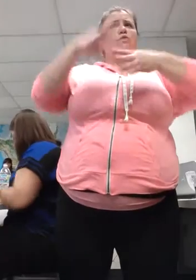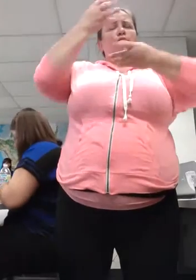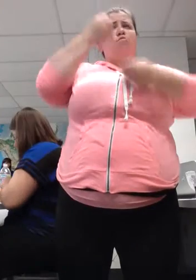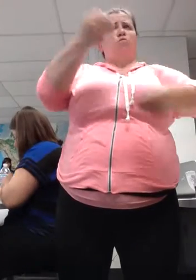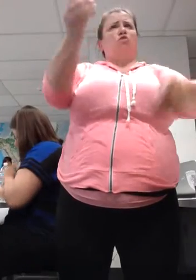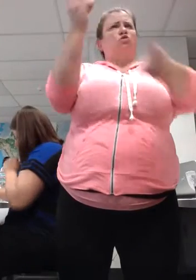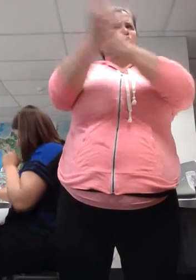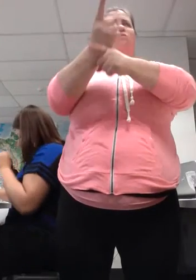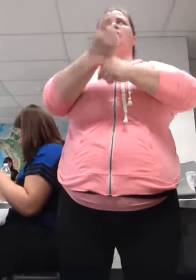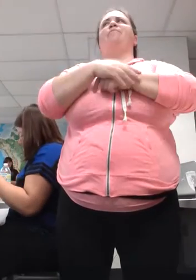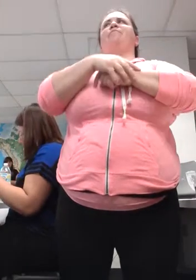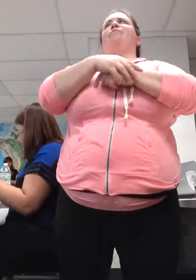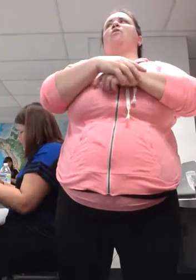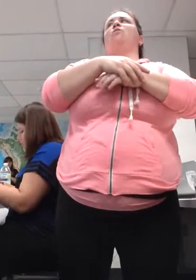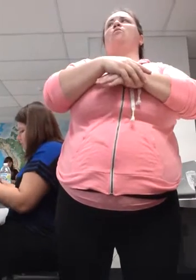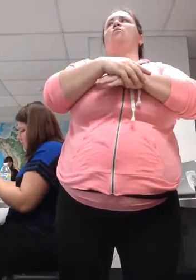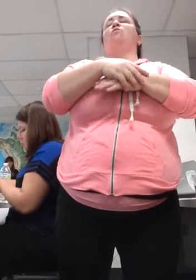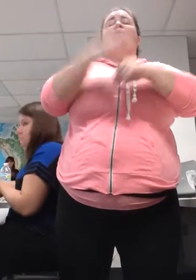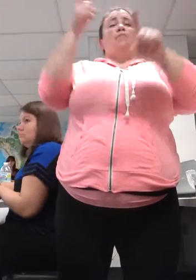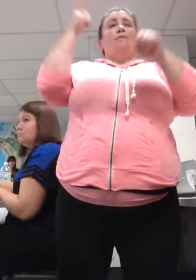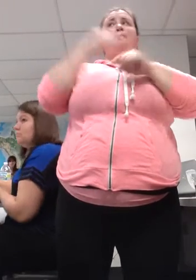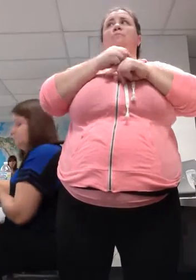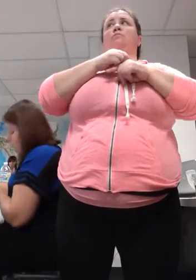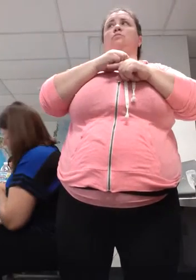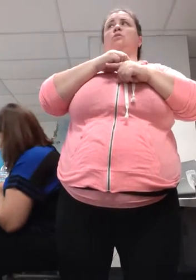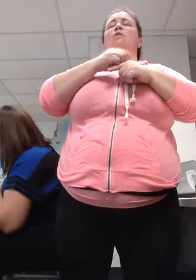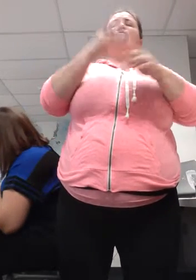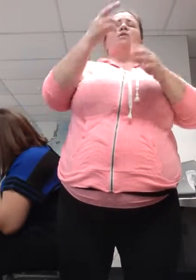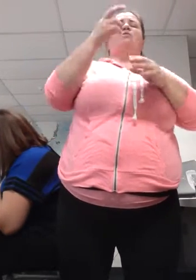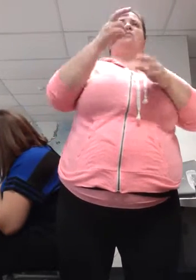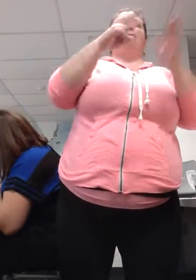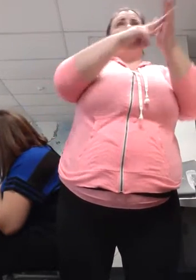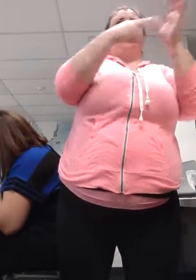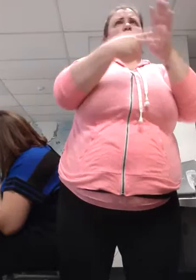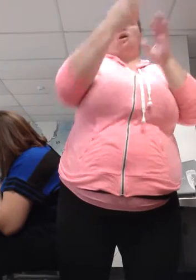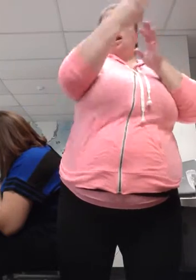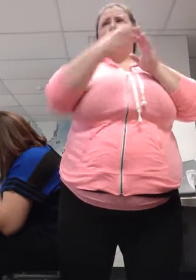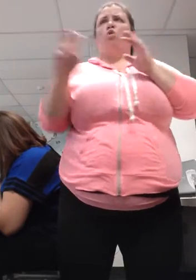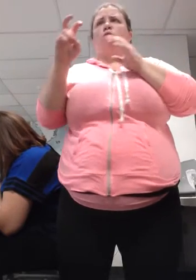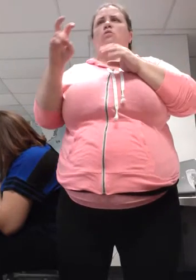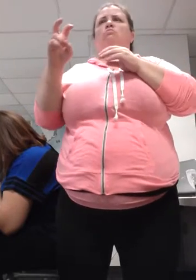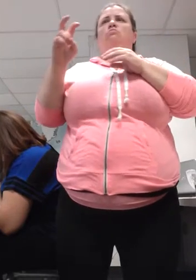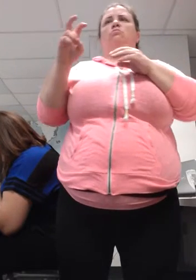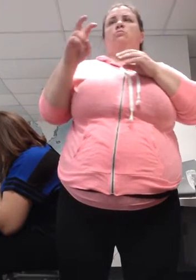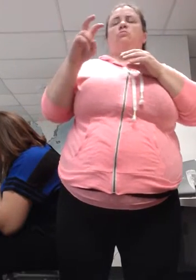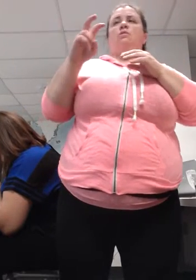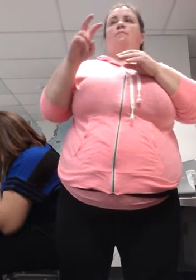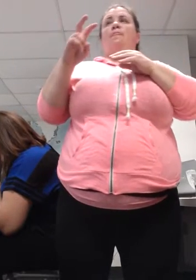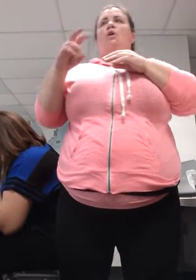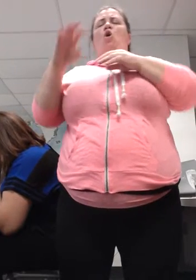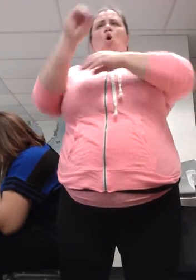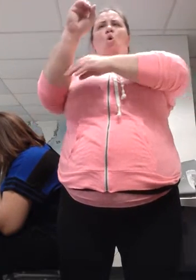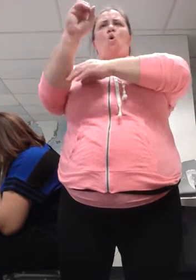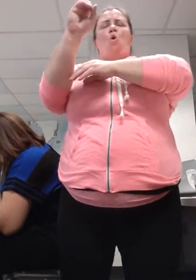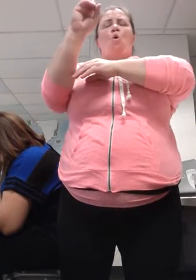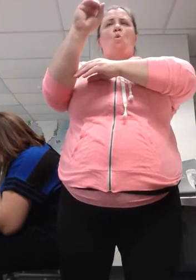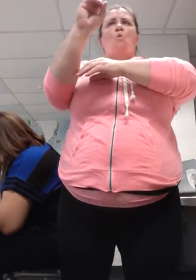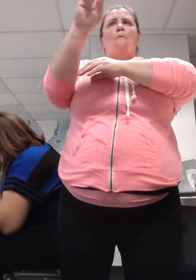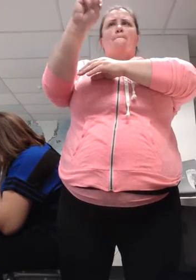you transferred the accurate meaning without omissions? With no addition of information to